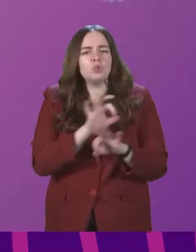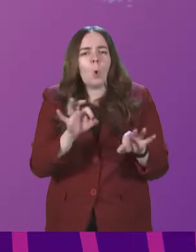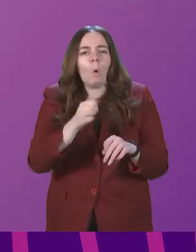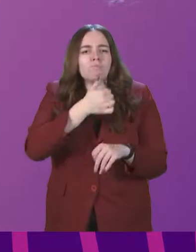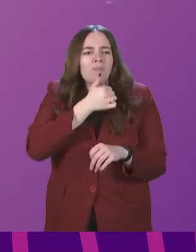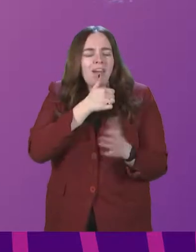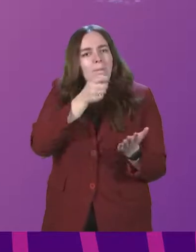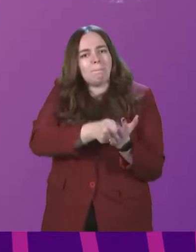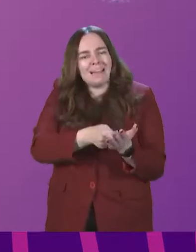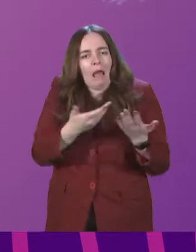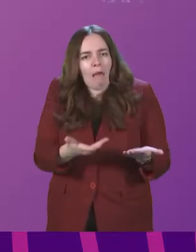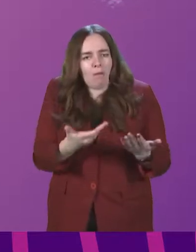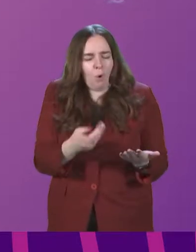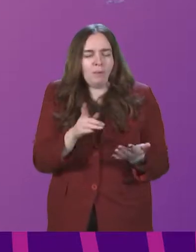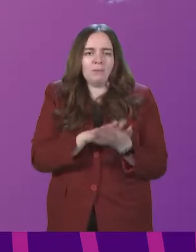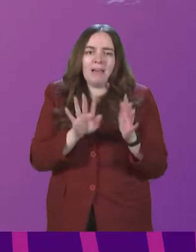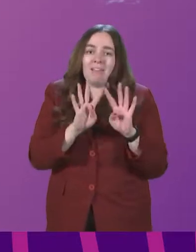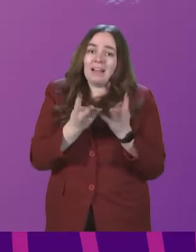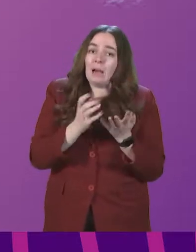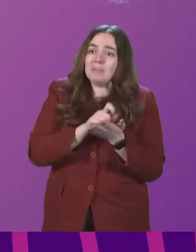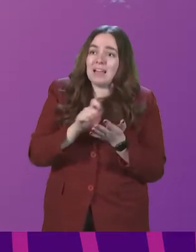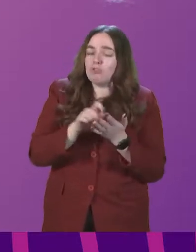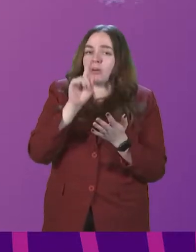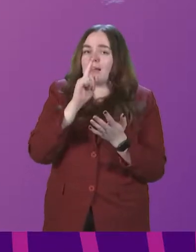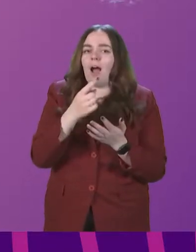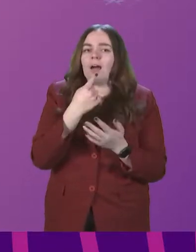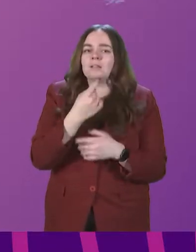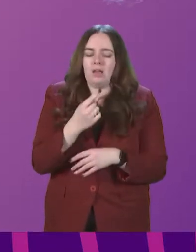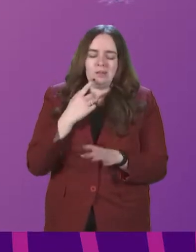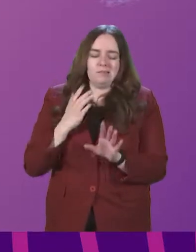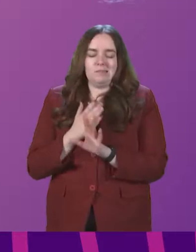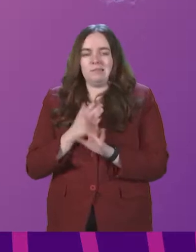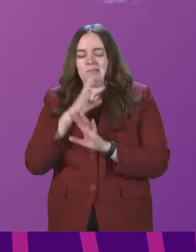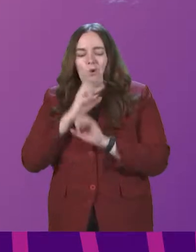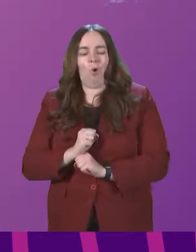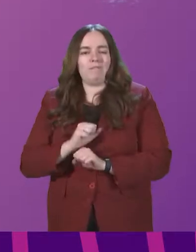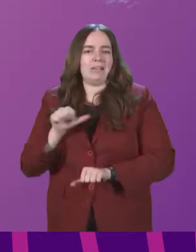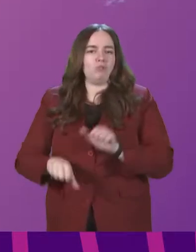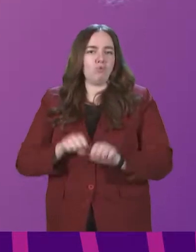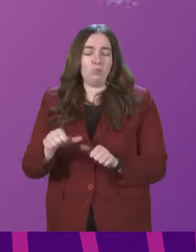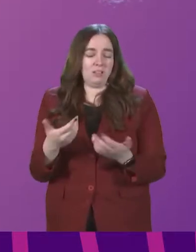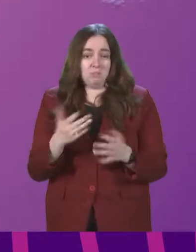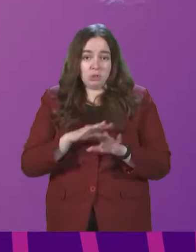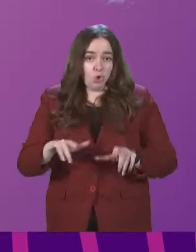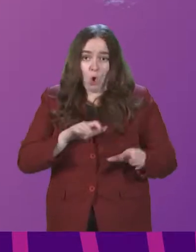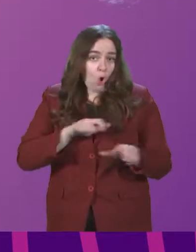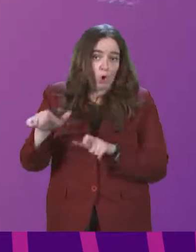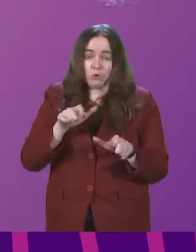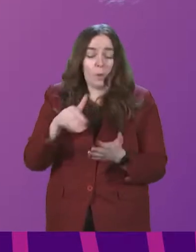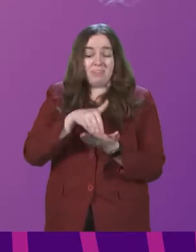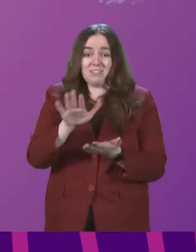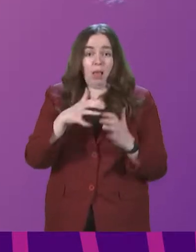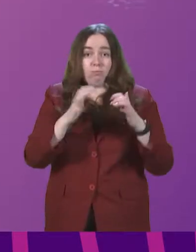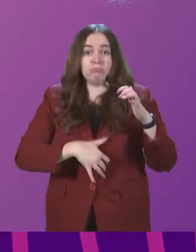moment, so that the Cabinet Secretary can't hide behind an ongoing confidential process that, frankly, is no longer ongoing. The sale has